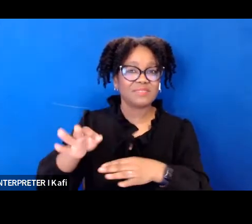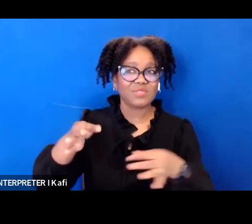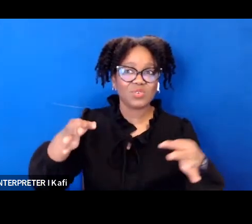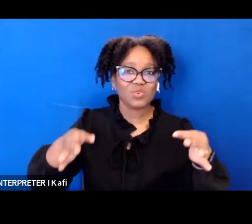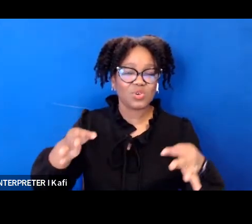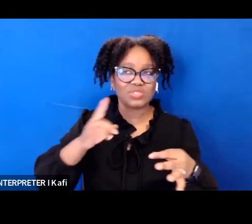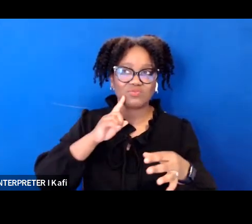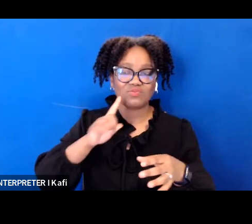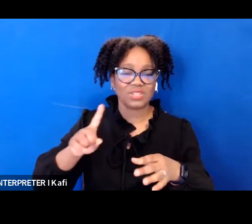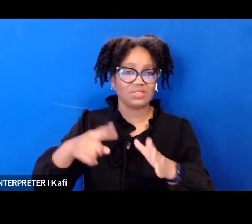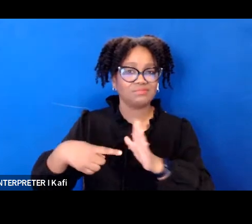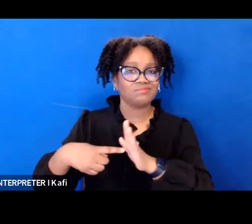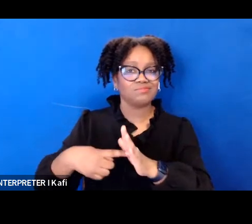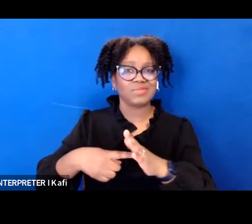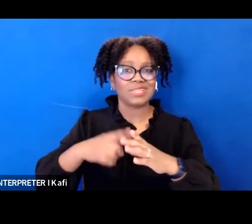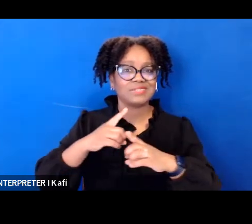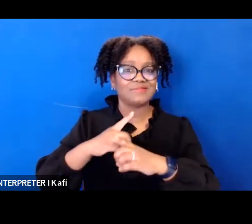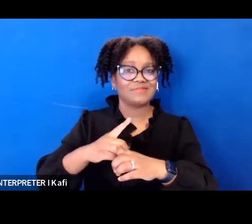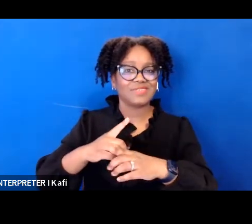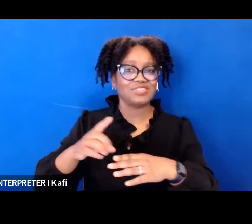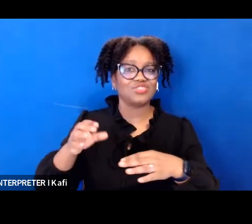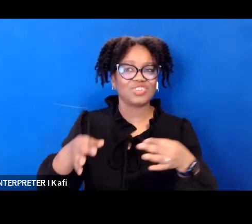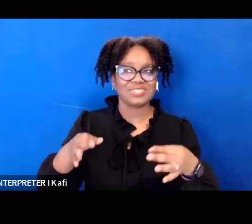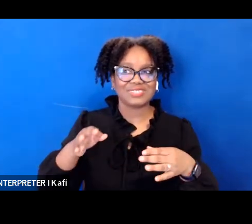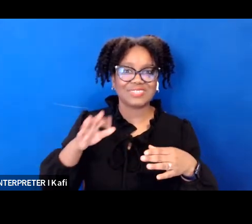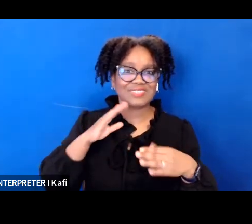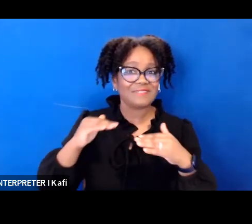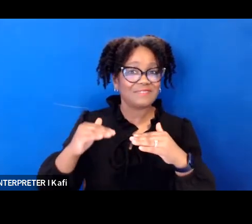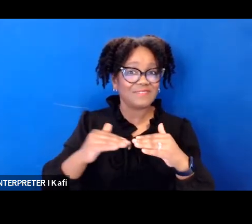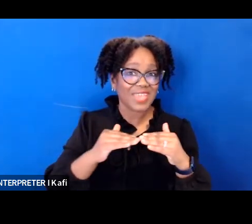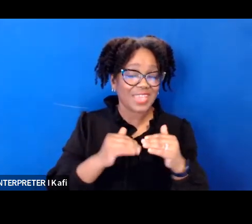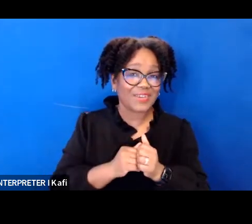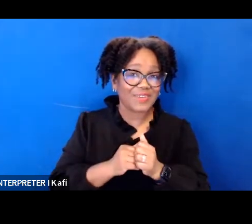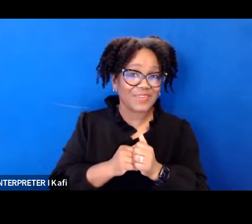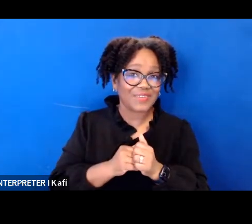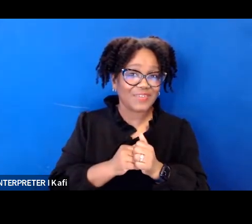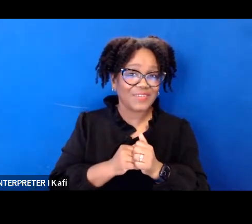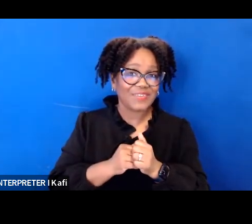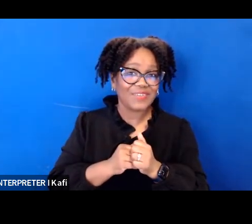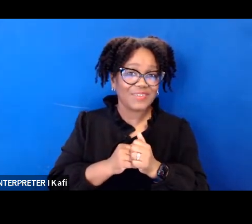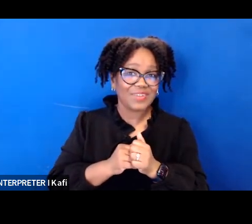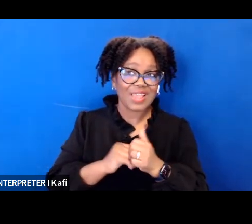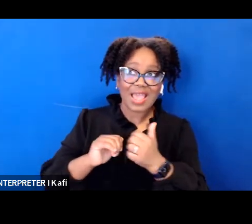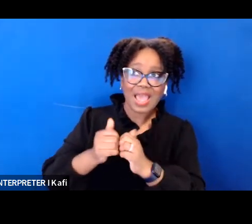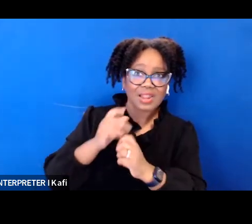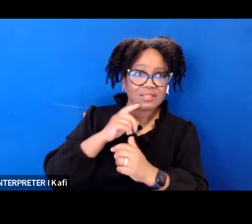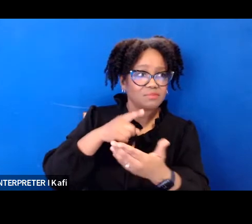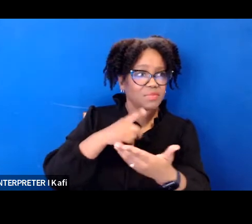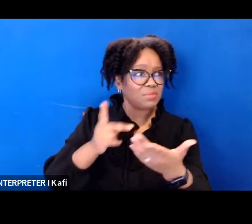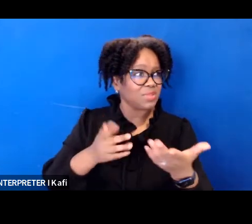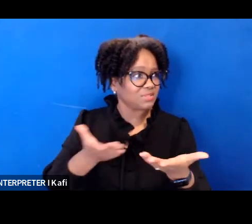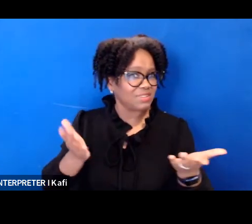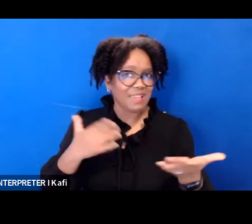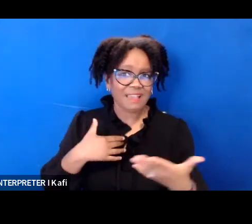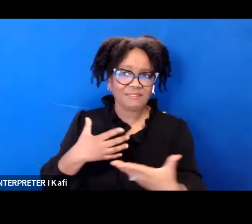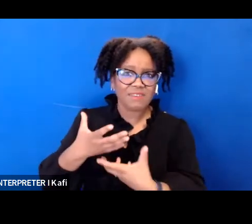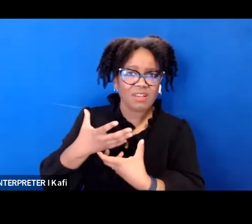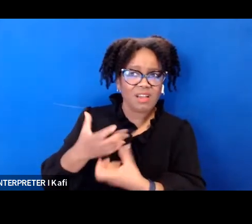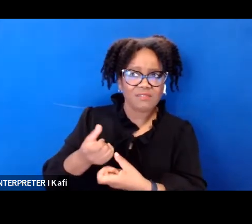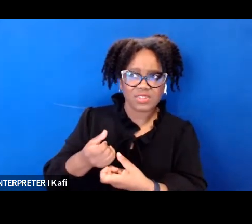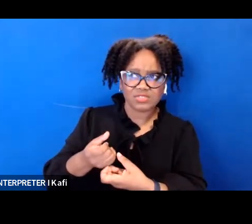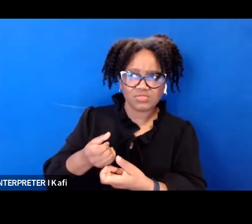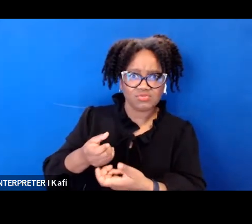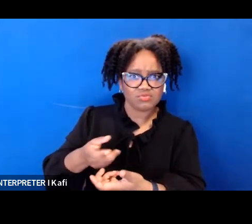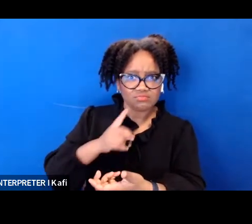and administer the laws equally how can the public have confidence and trust in such an institution if it is segregated